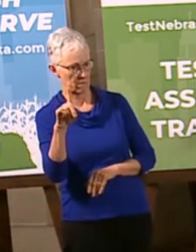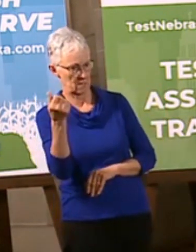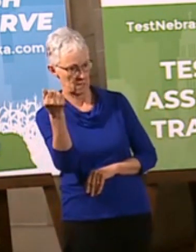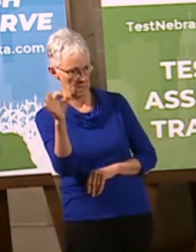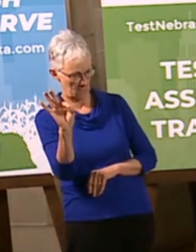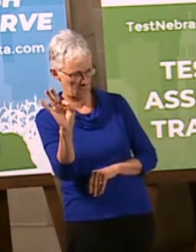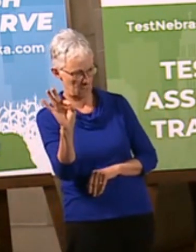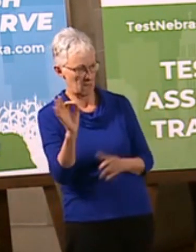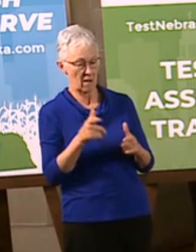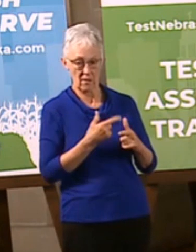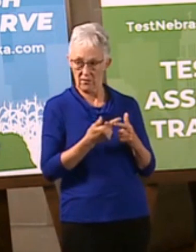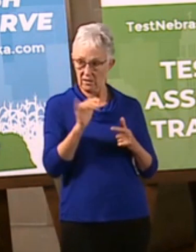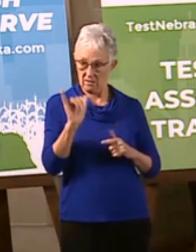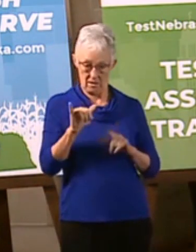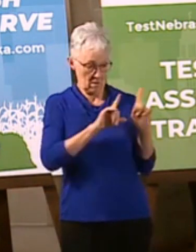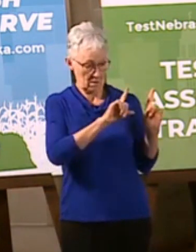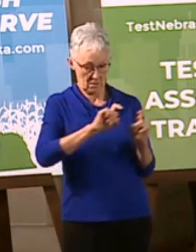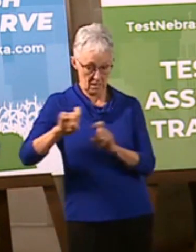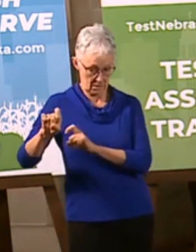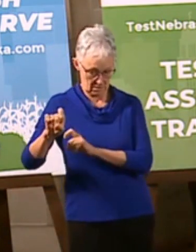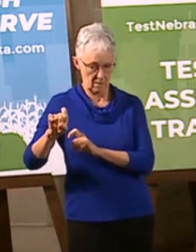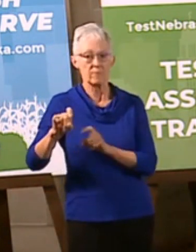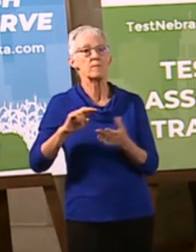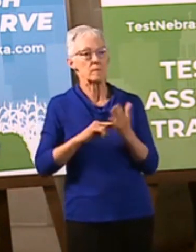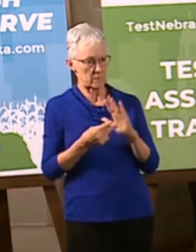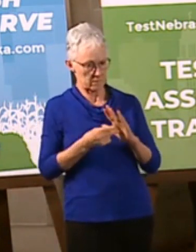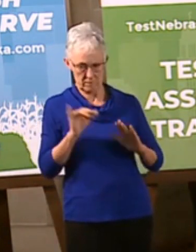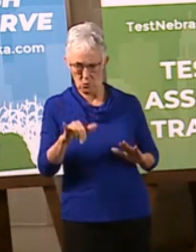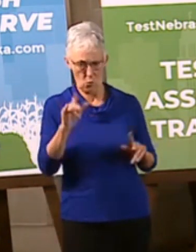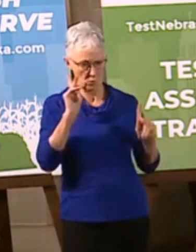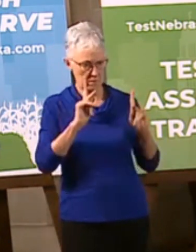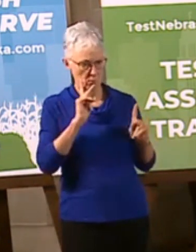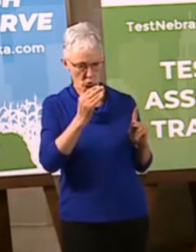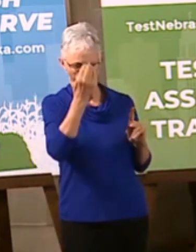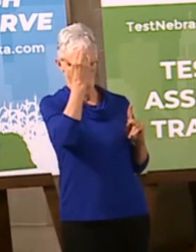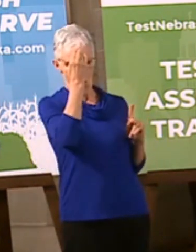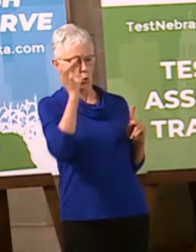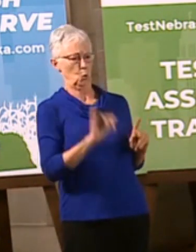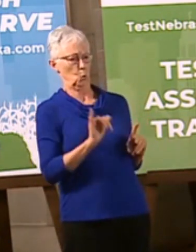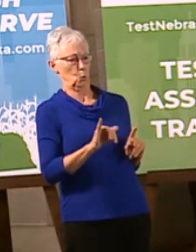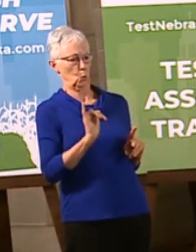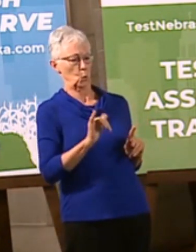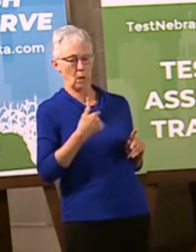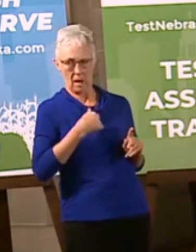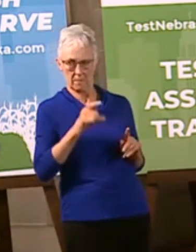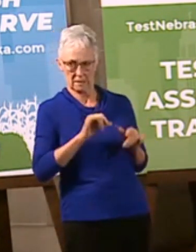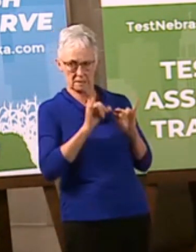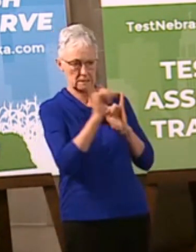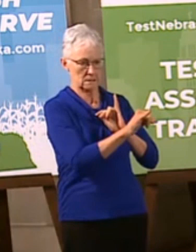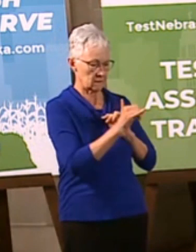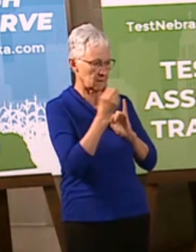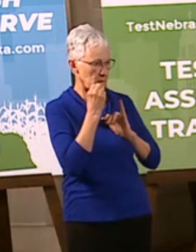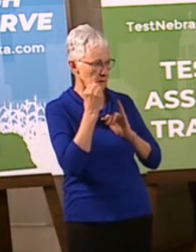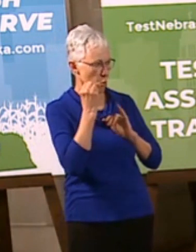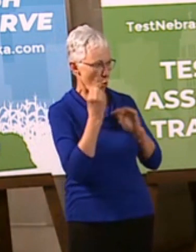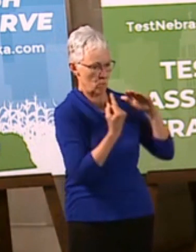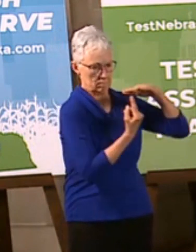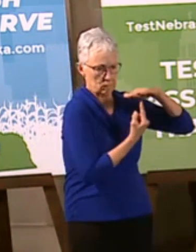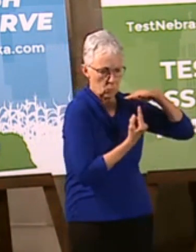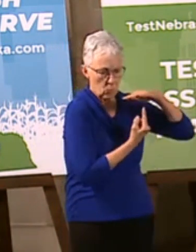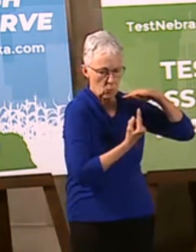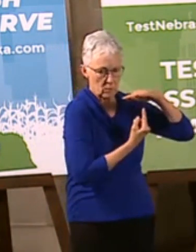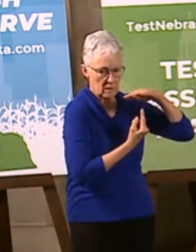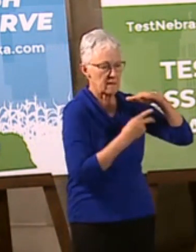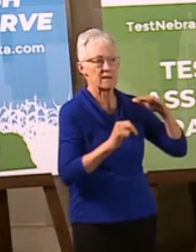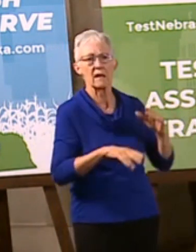as well have those people stay home and quarantine and find out all the other people that they had contact with and get them to